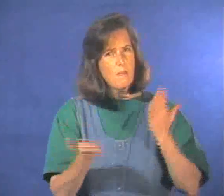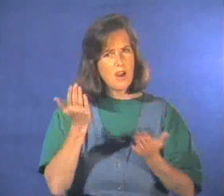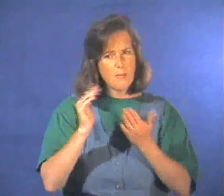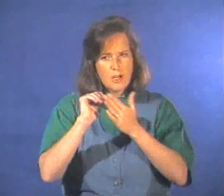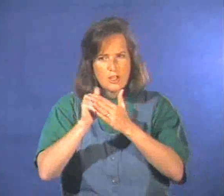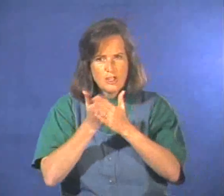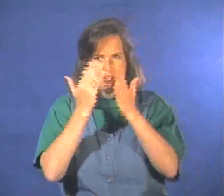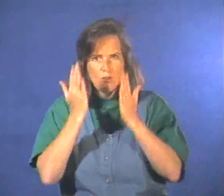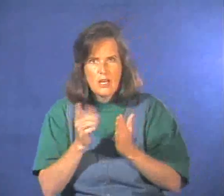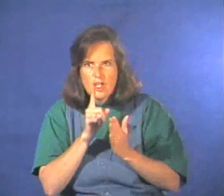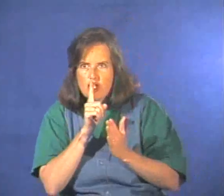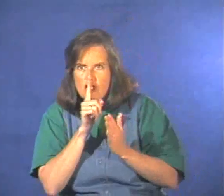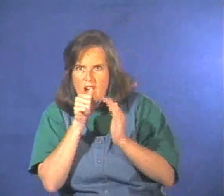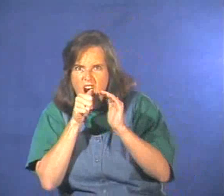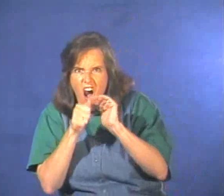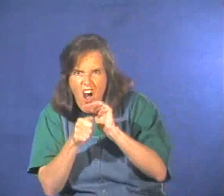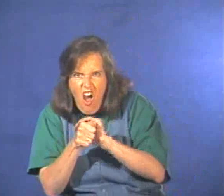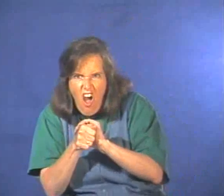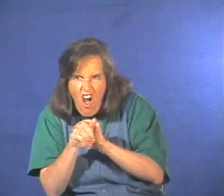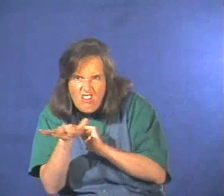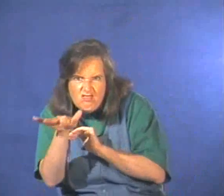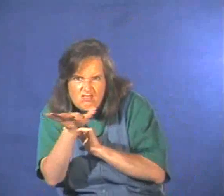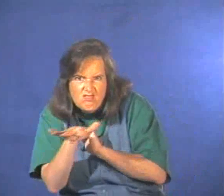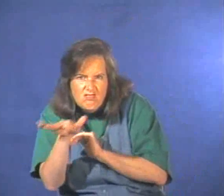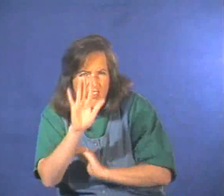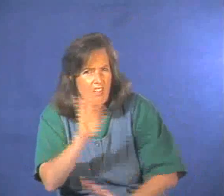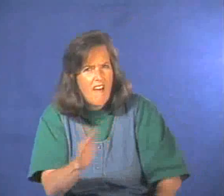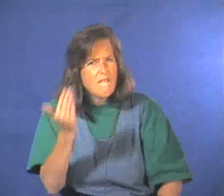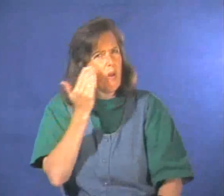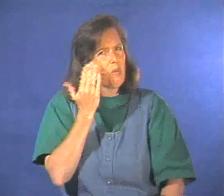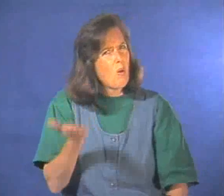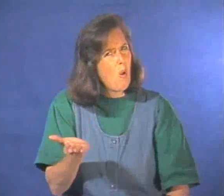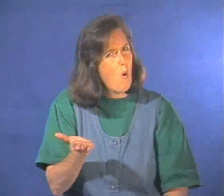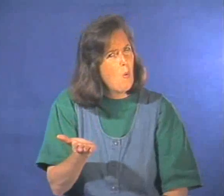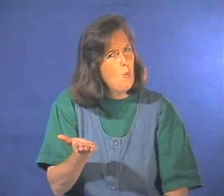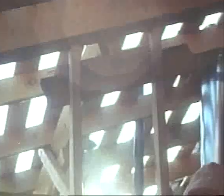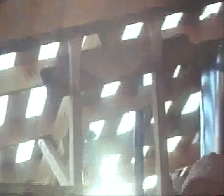But you never know. Sometimes strangers are hiding there. You